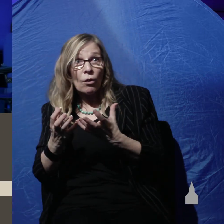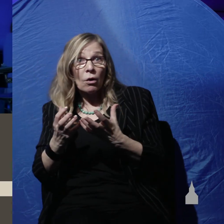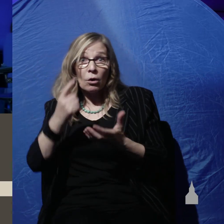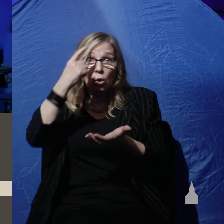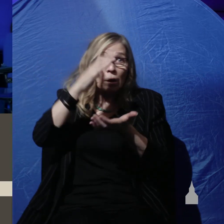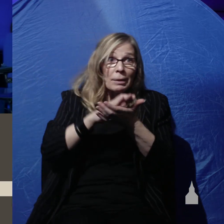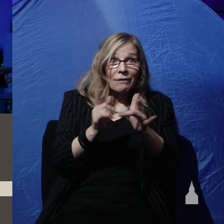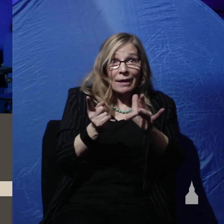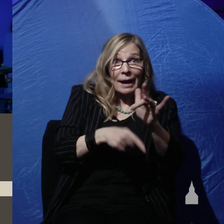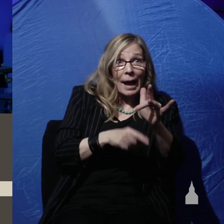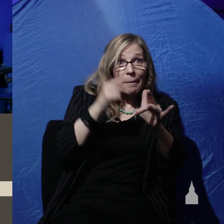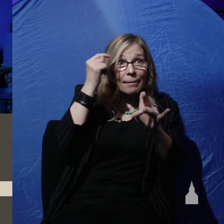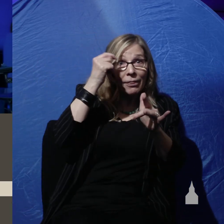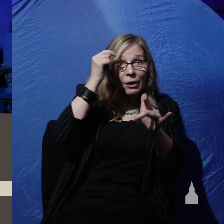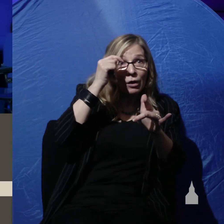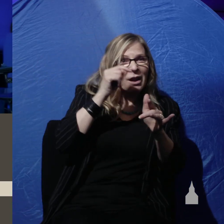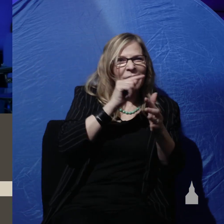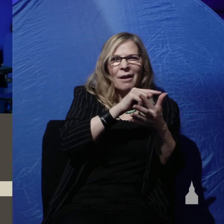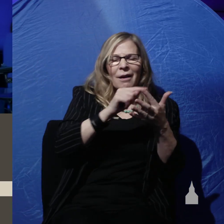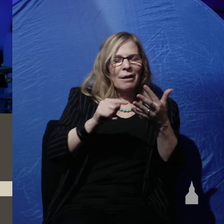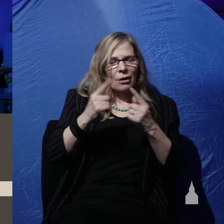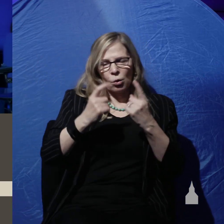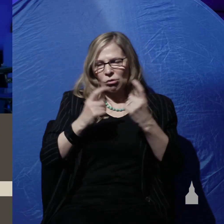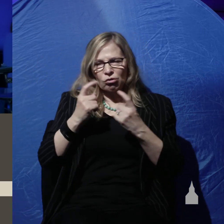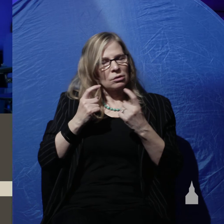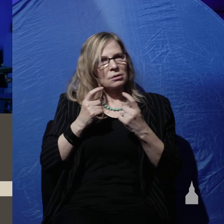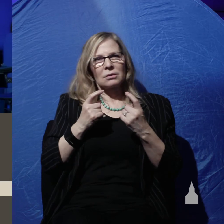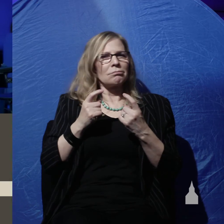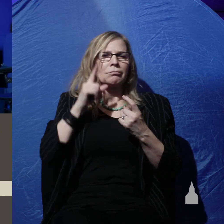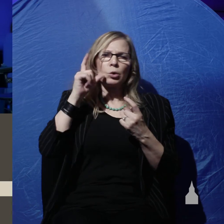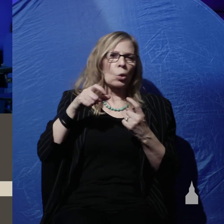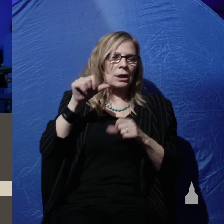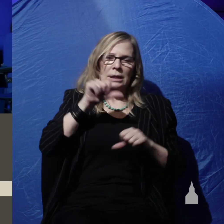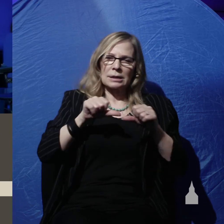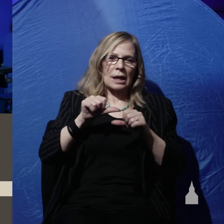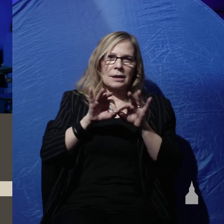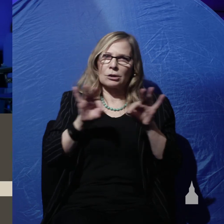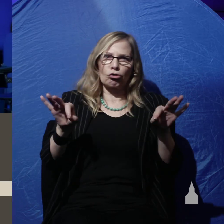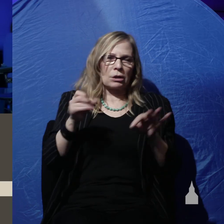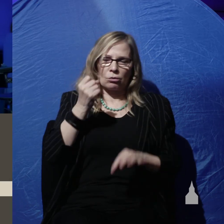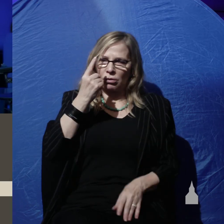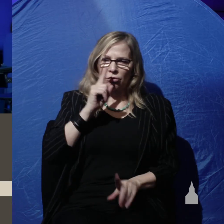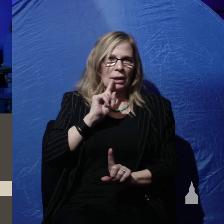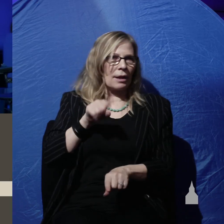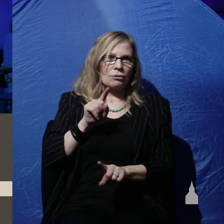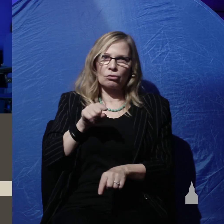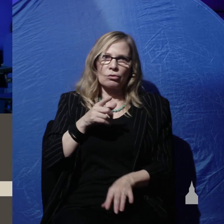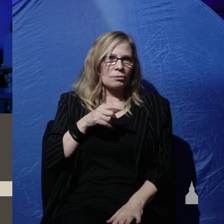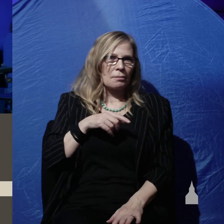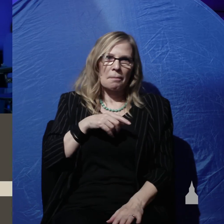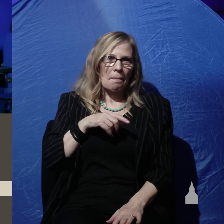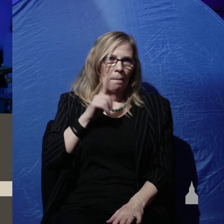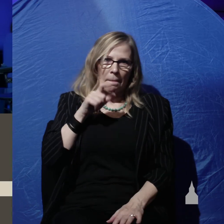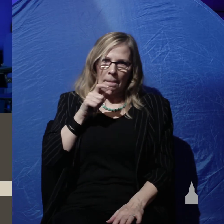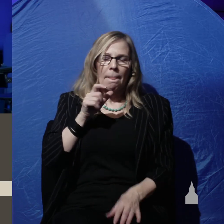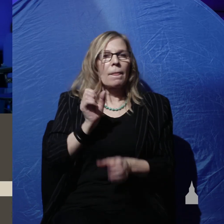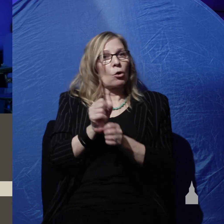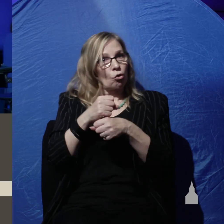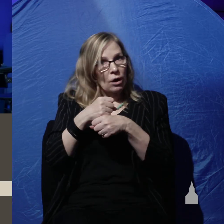these are the questions people have today and you don't need a science degree to understand the answer creation to Babel is